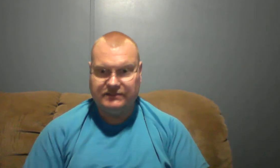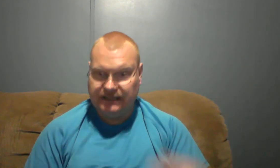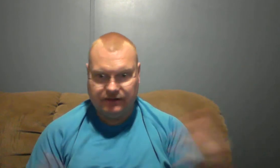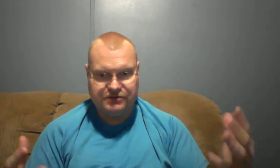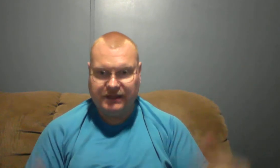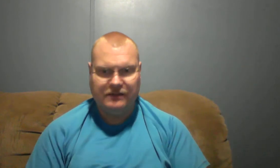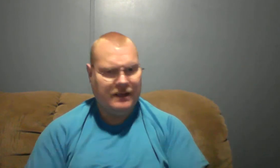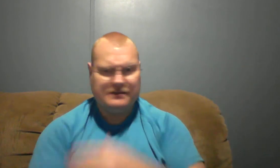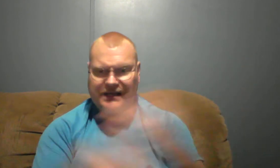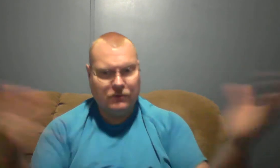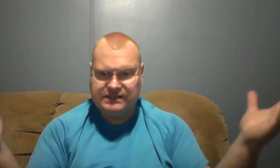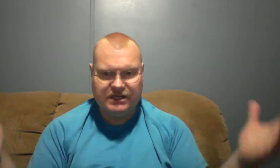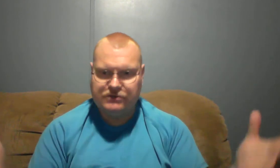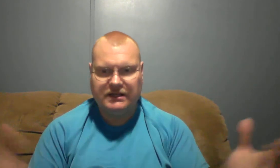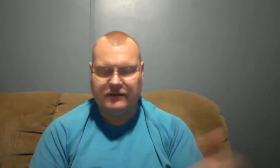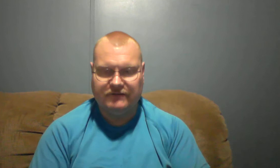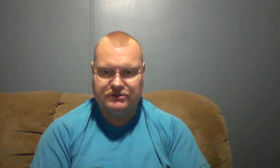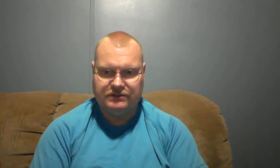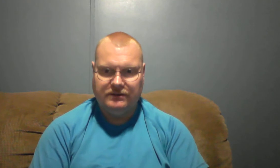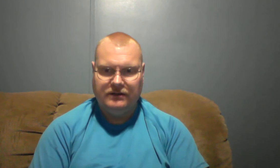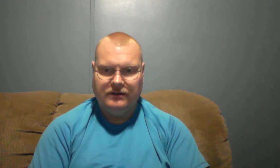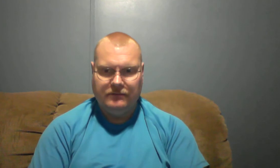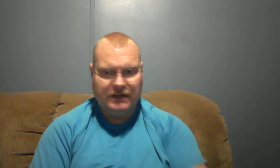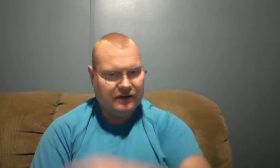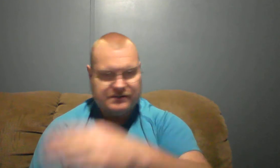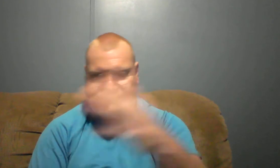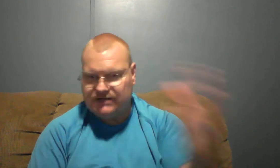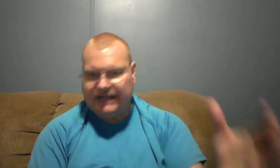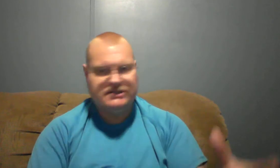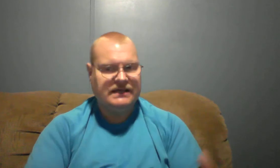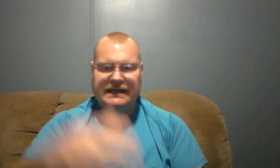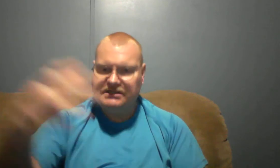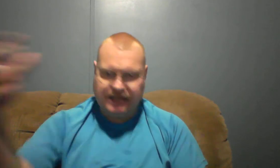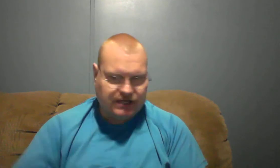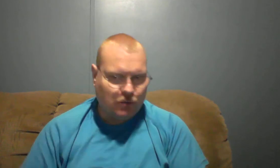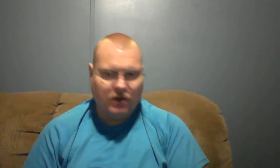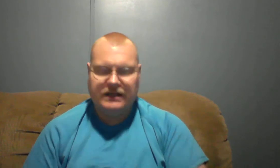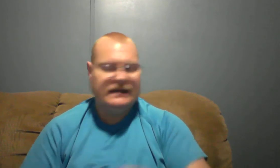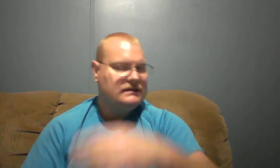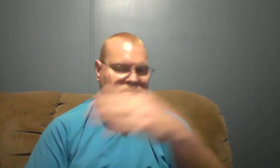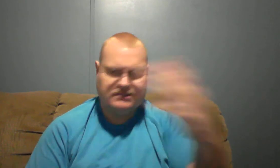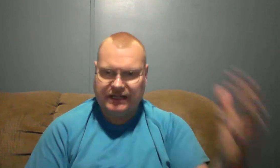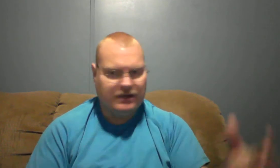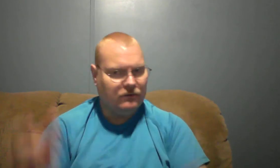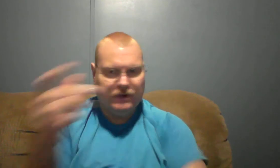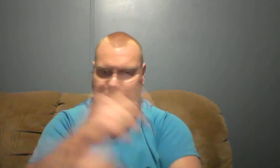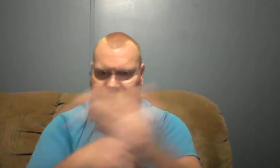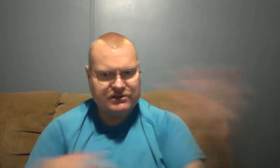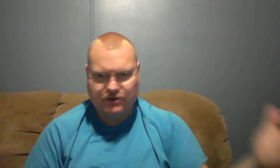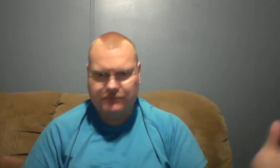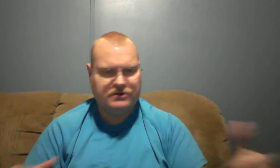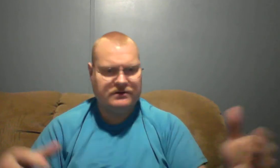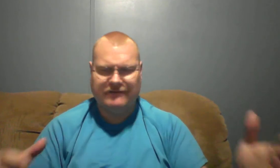English speaking people see no reason to use any other version because they've changed things changed wordings rearranged scriptures and everything